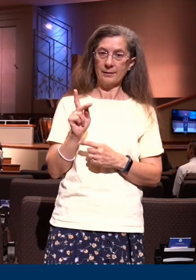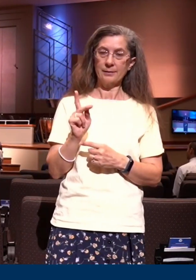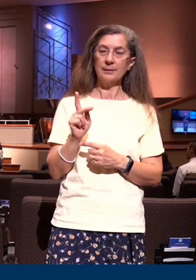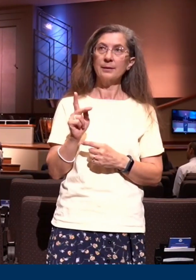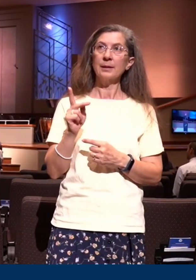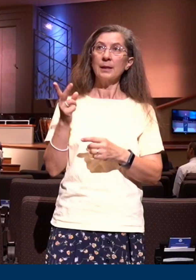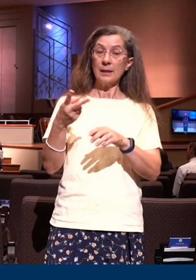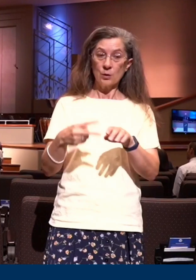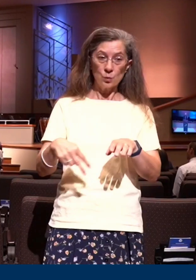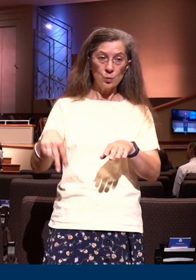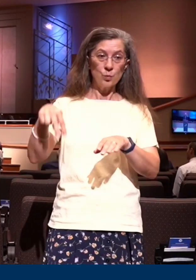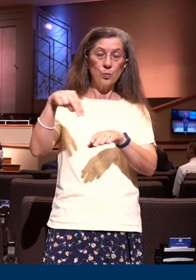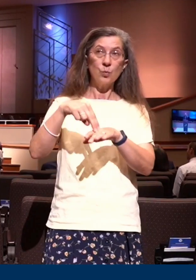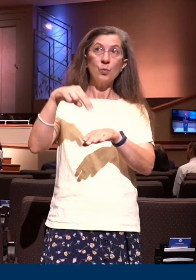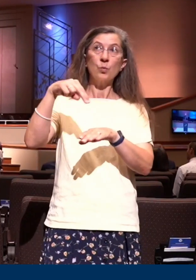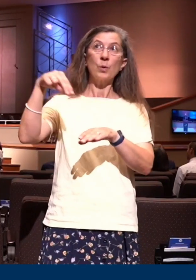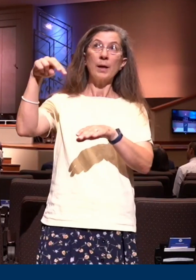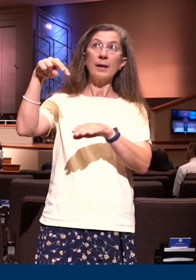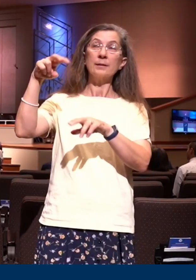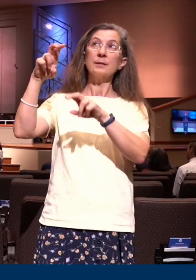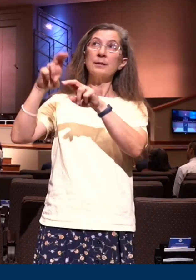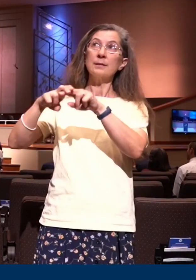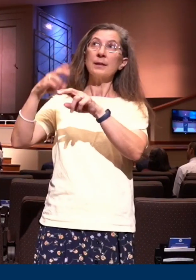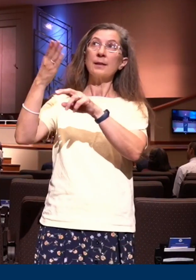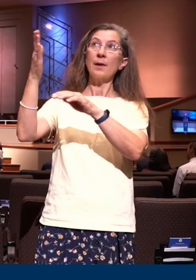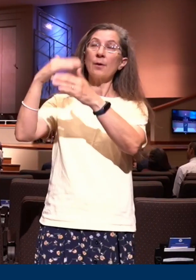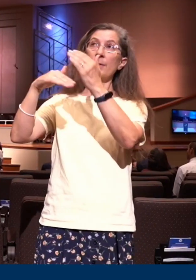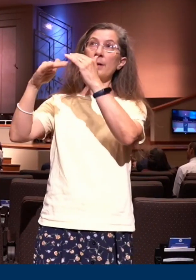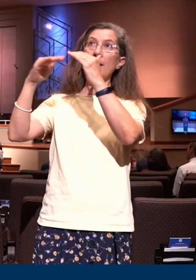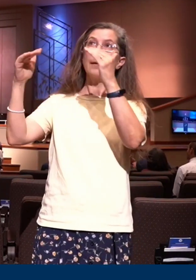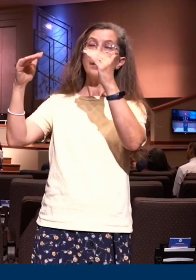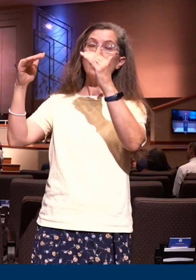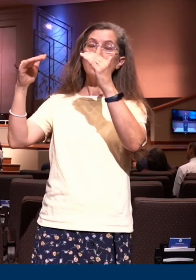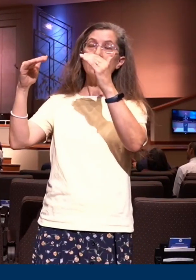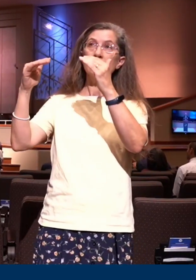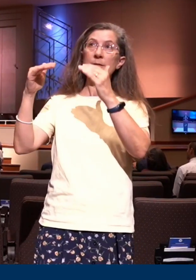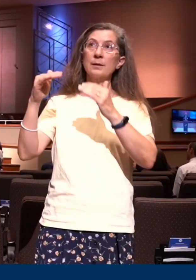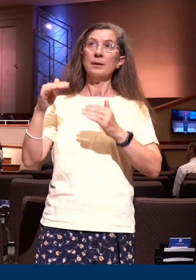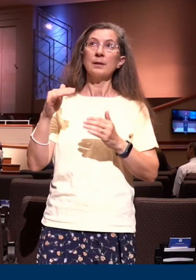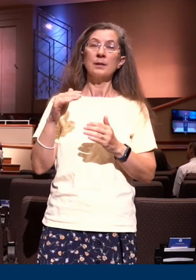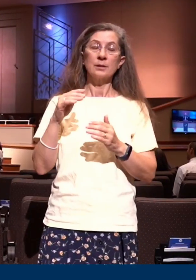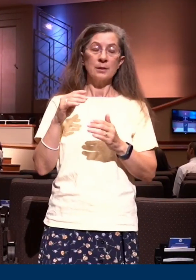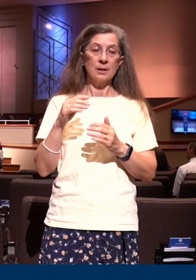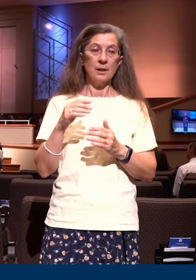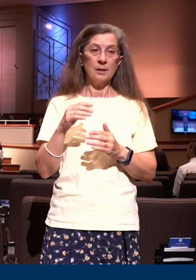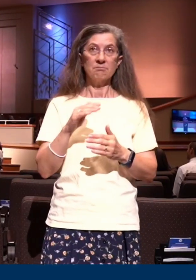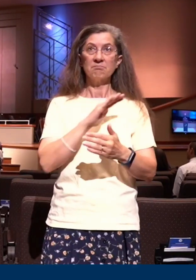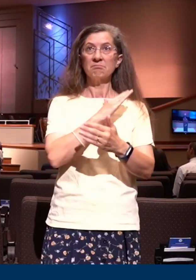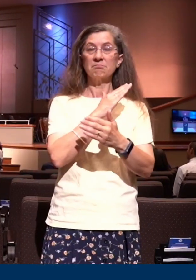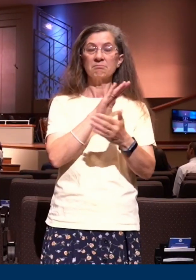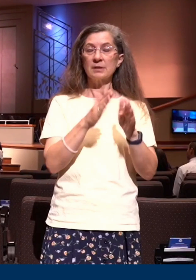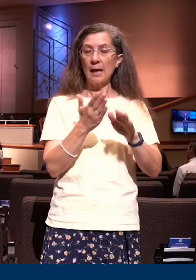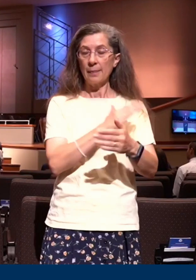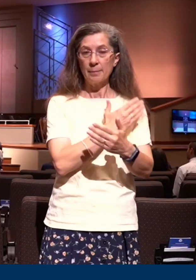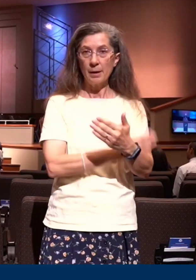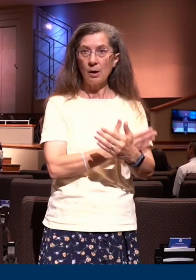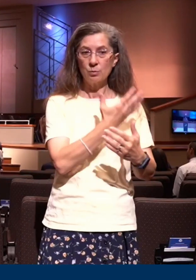raised up. He's seated at the right hand of God the Father. It indicates that death could not keep Him. It had no dominion over Him.